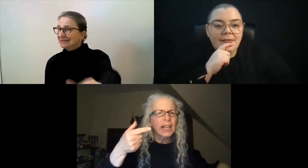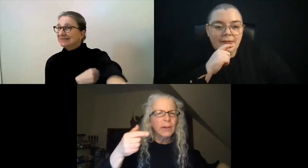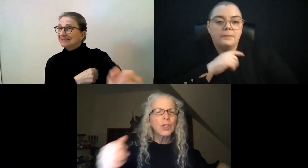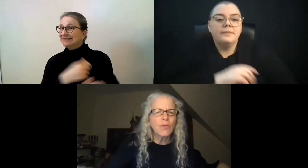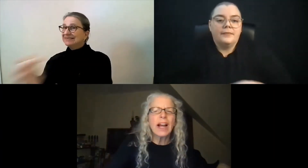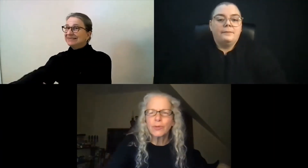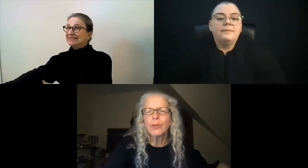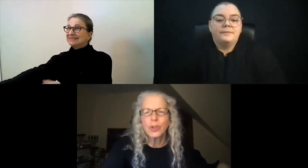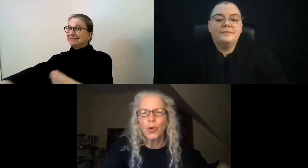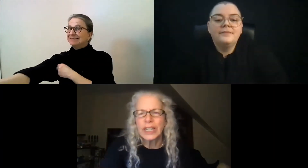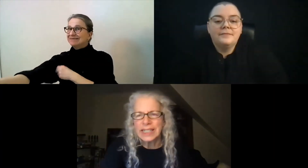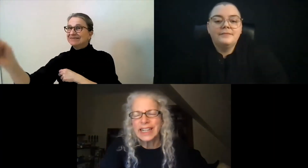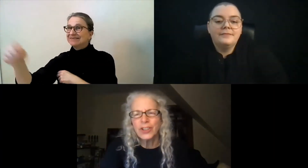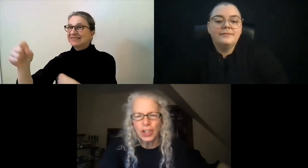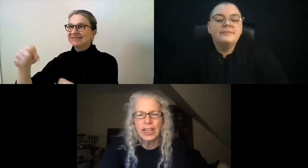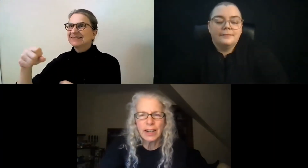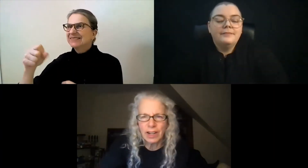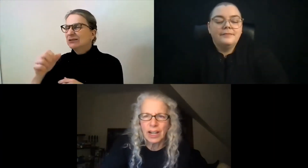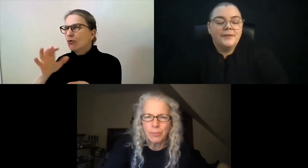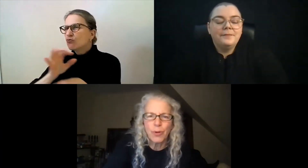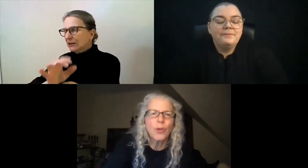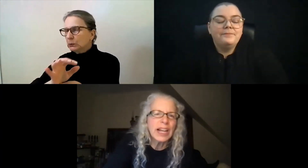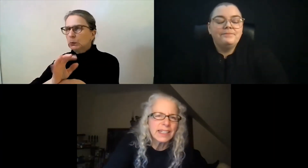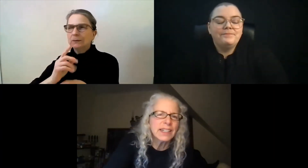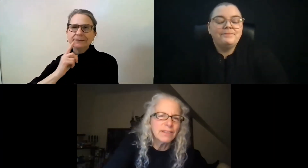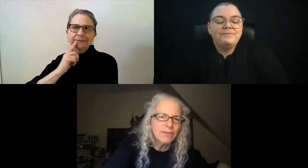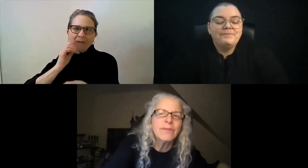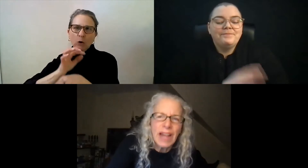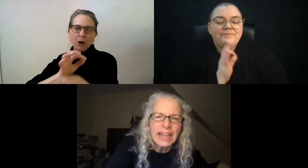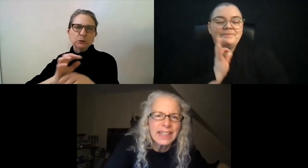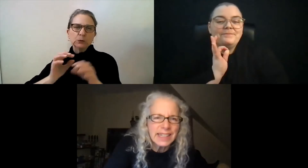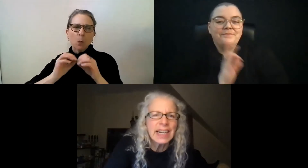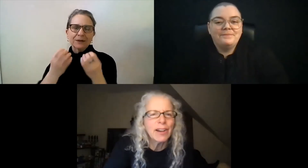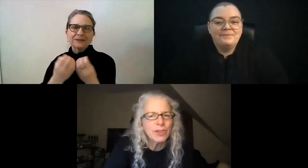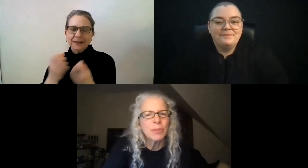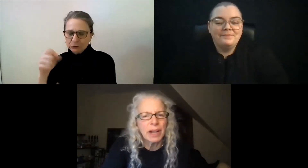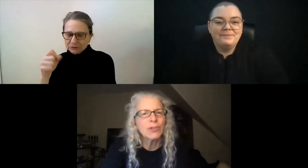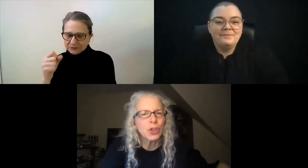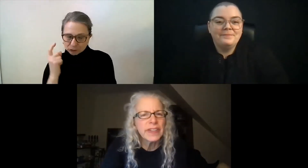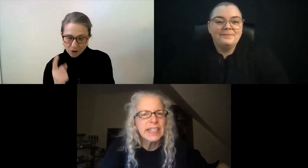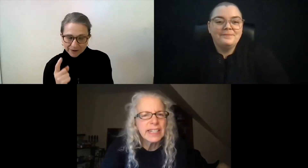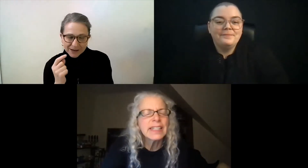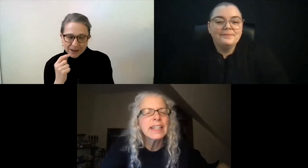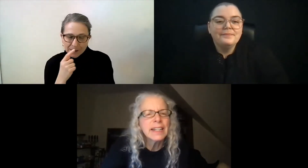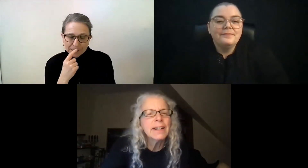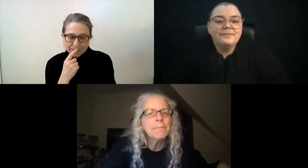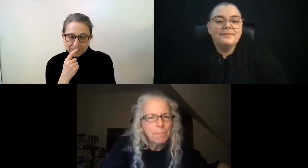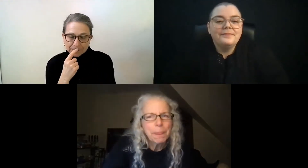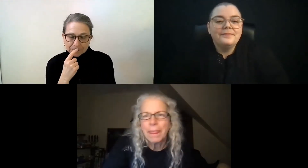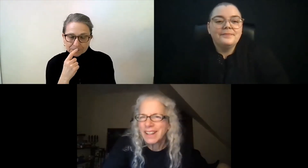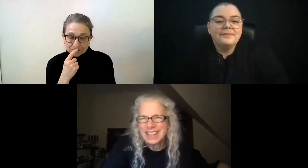It was a grassroots organization that protested at the State House about services.